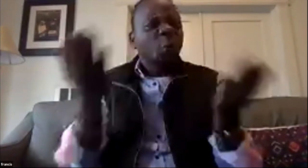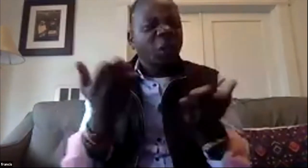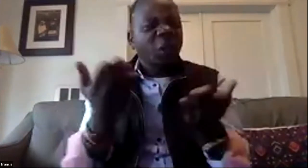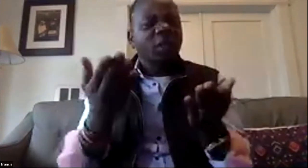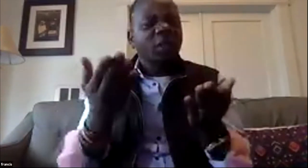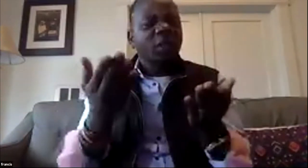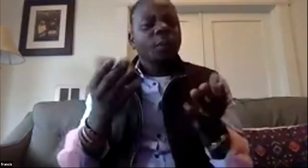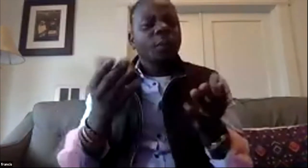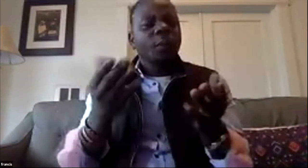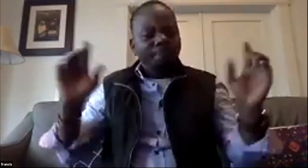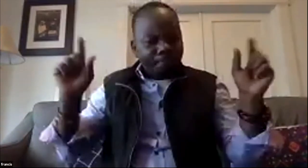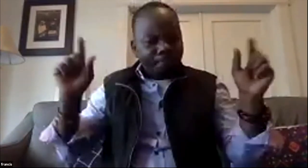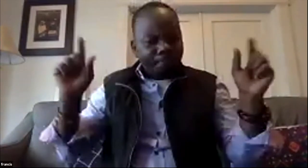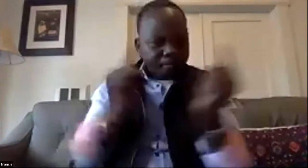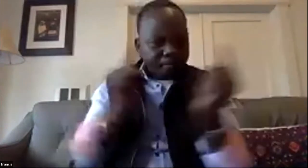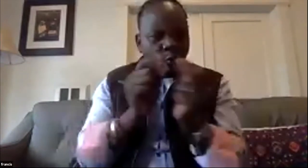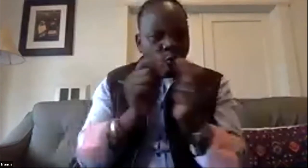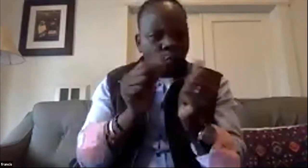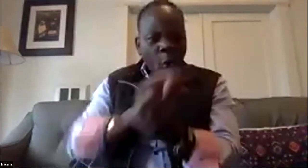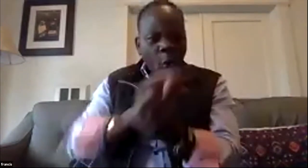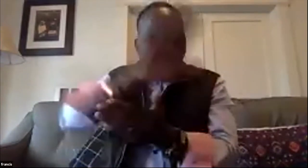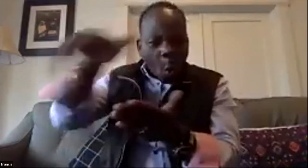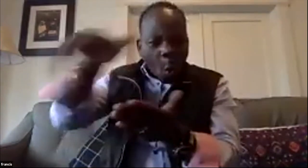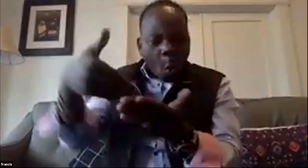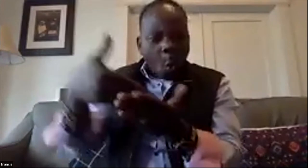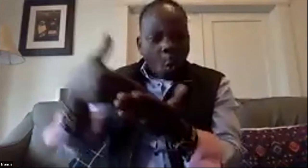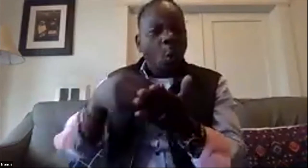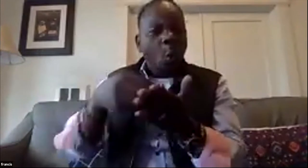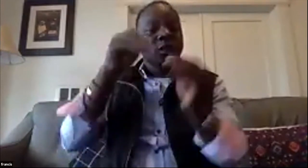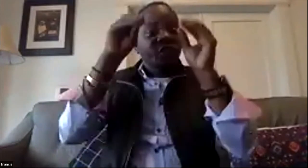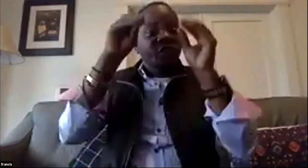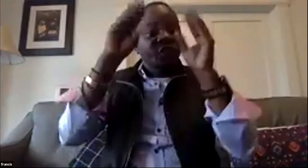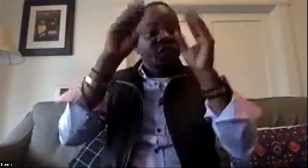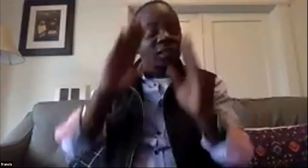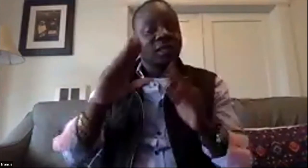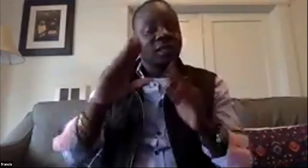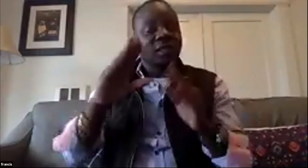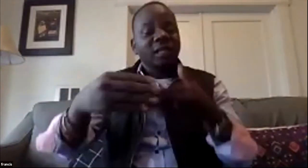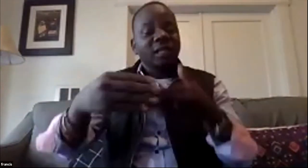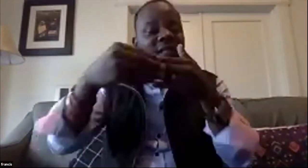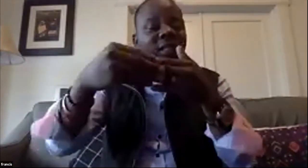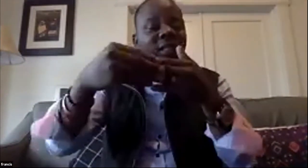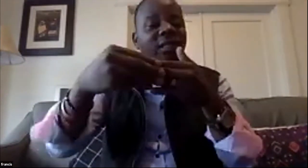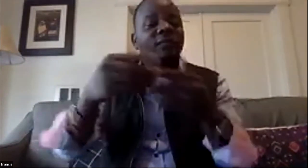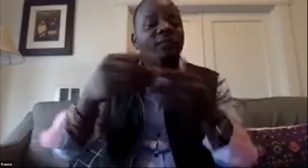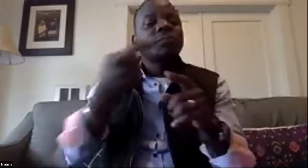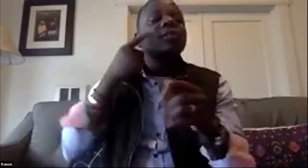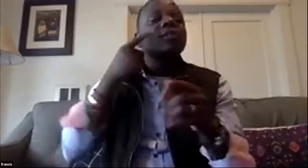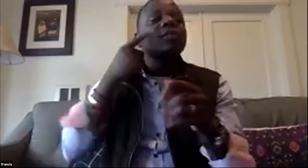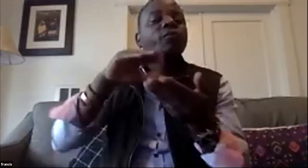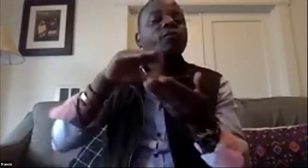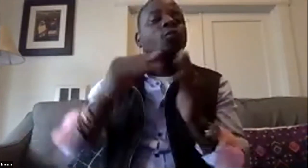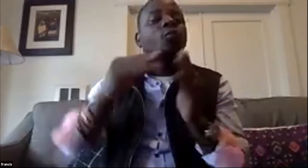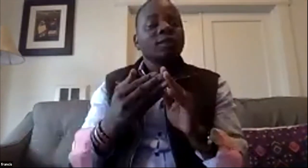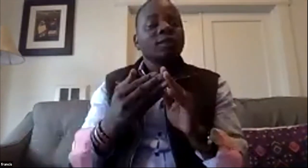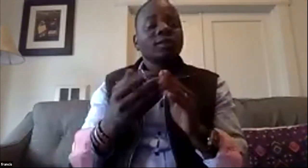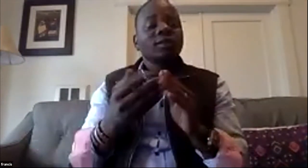uh national leadership training with deaf leaders in the country of zambia last summer in